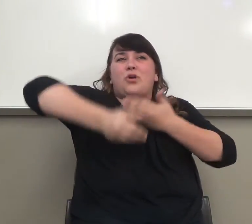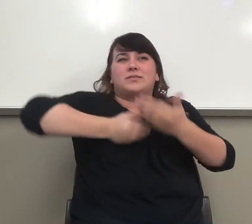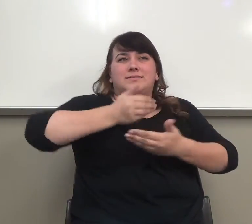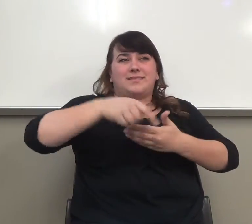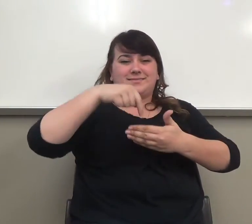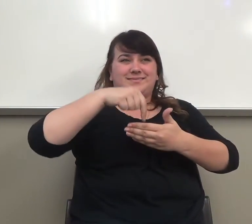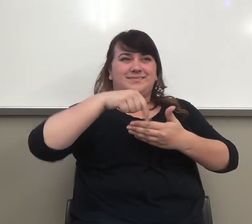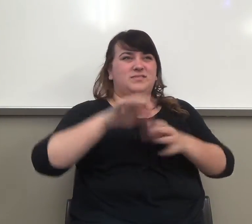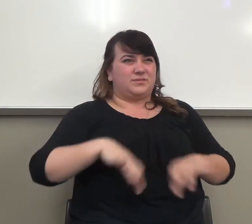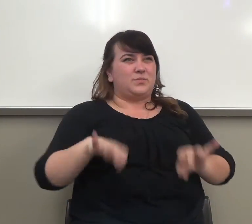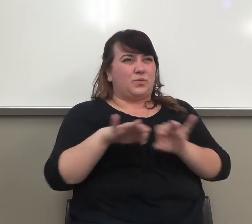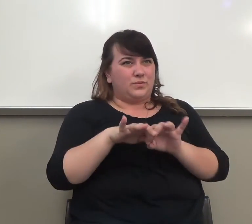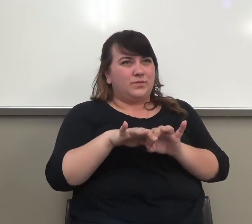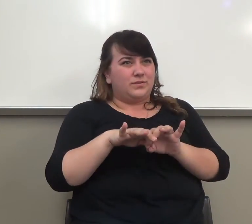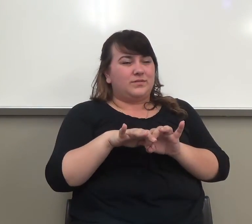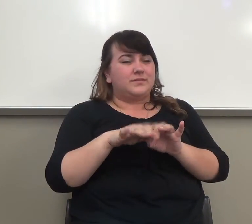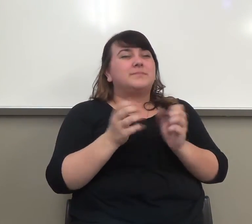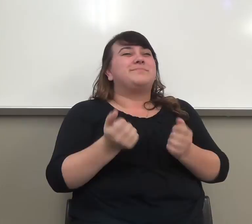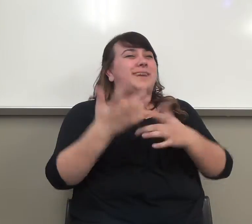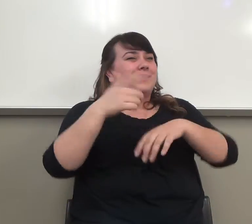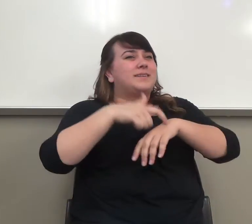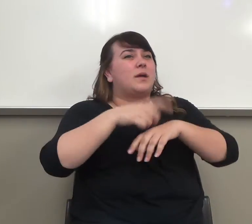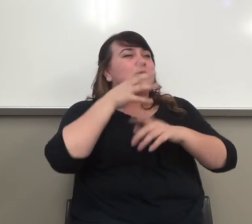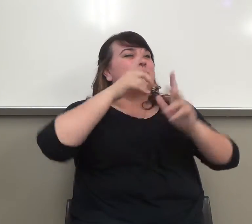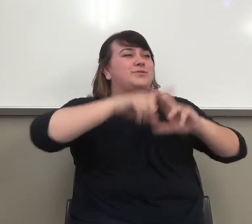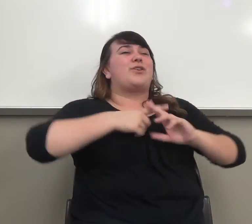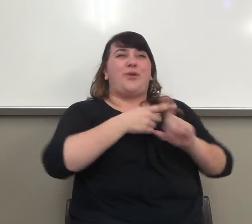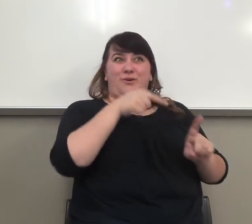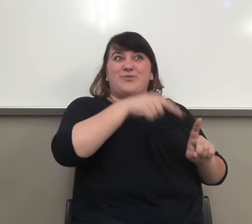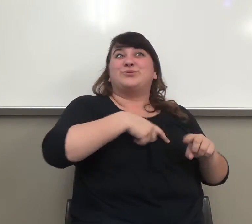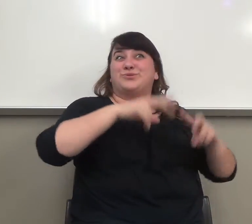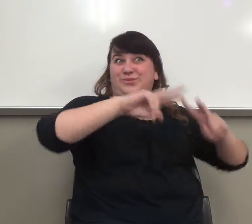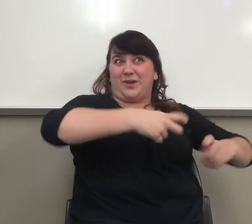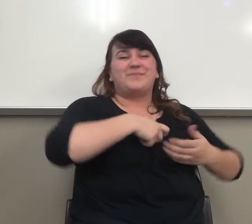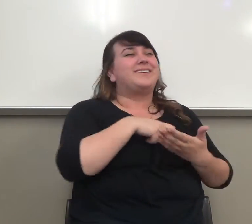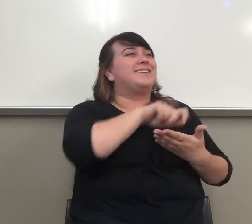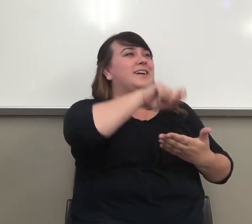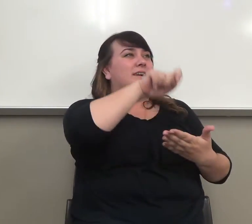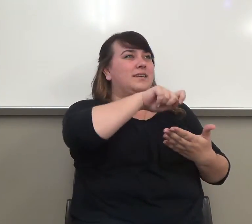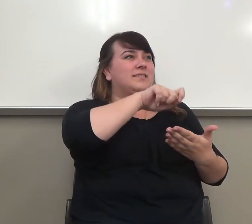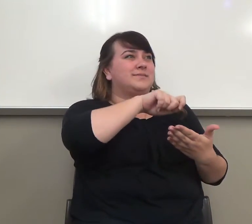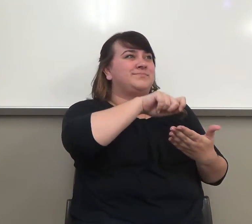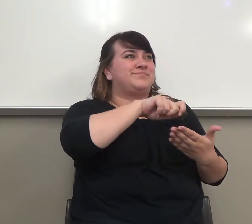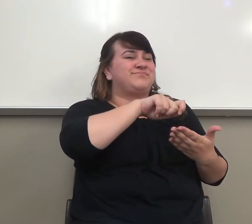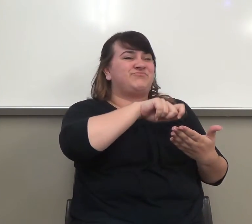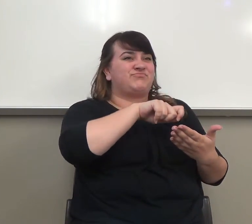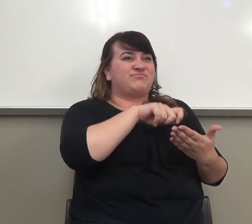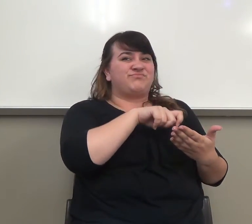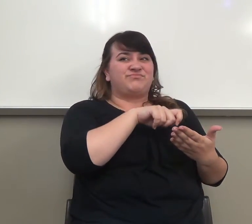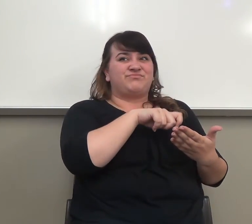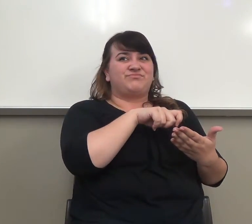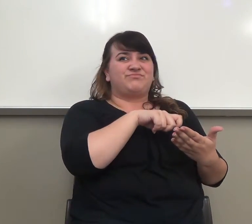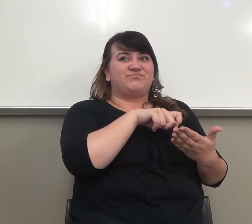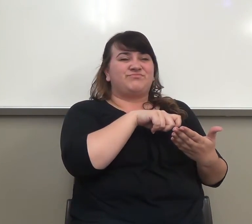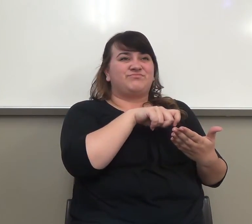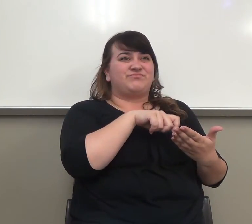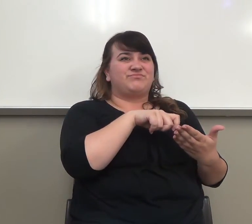You will very often start a paper on one topic, and then decide to change it. The question